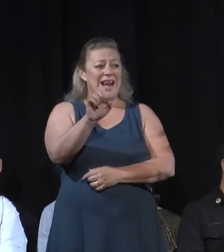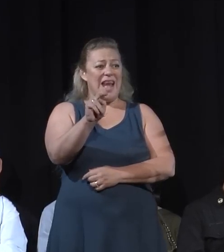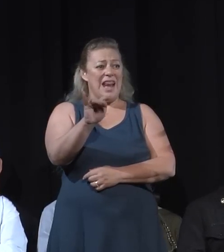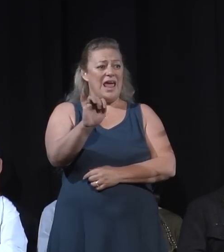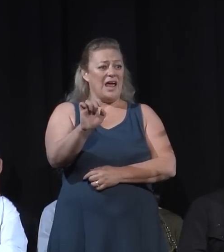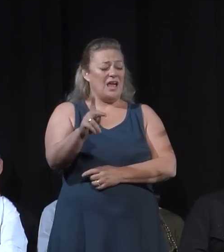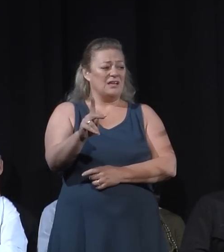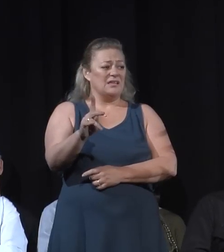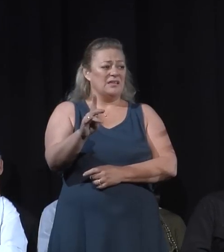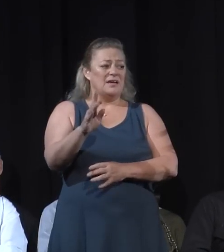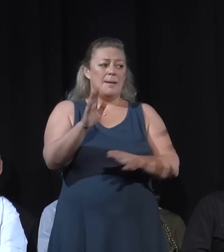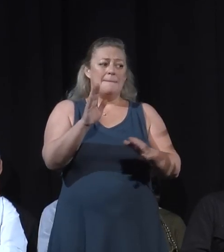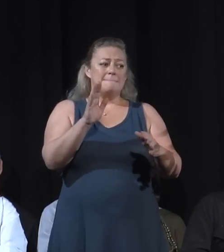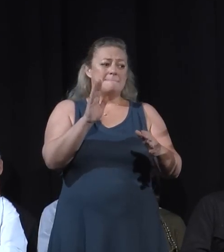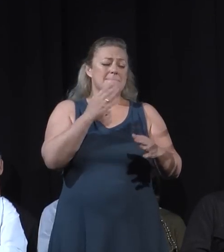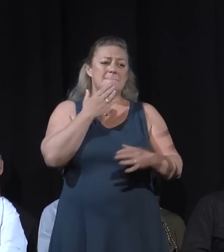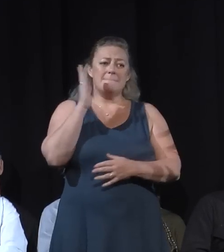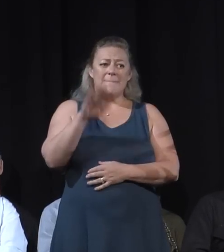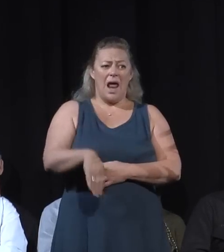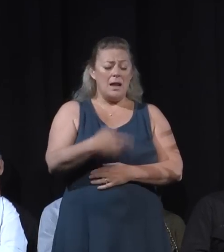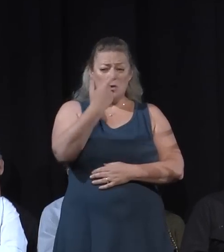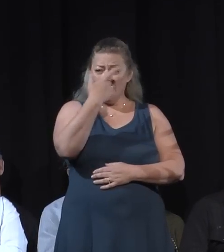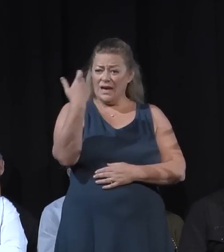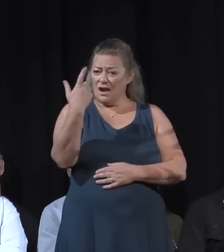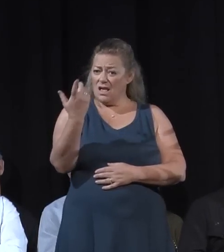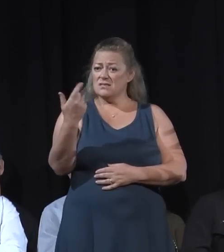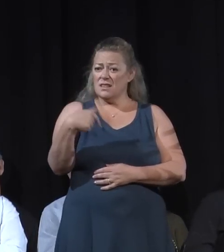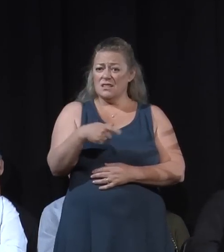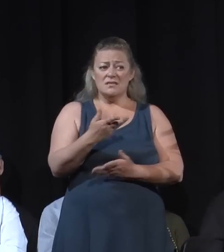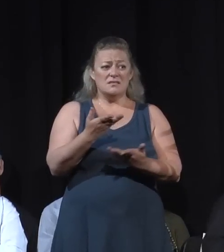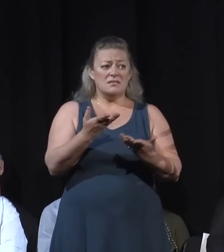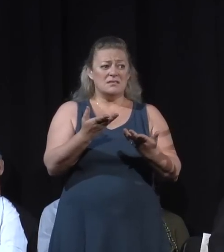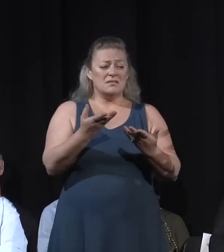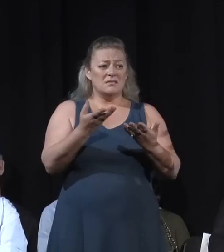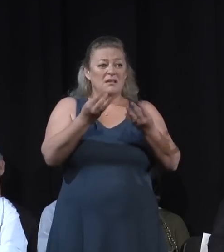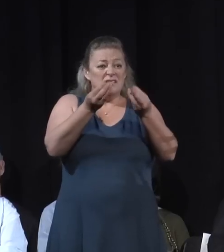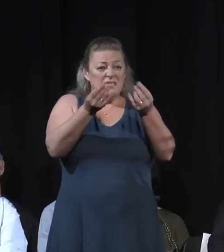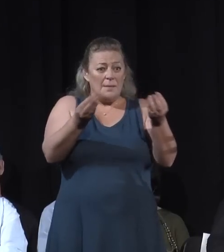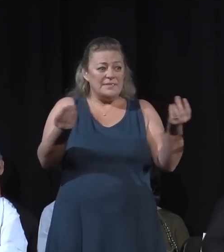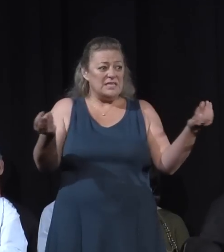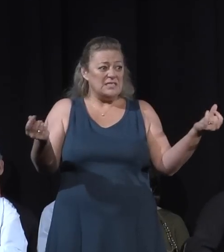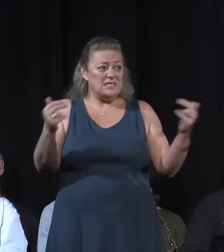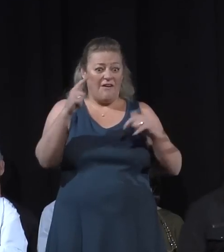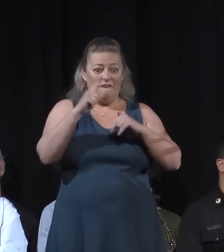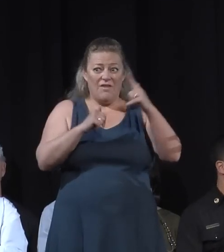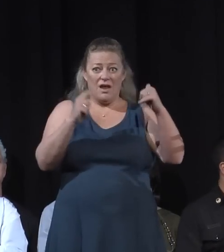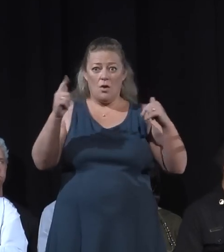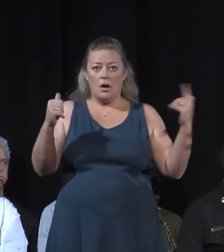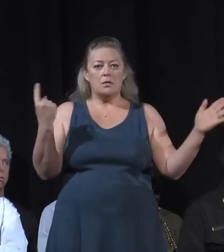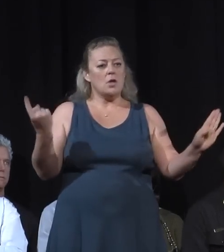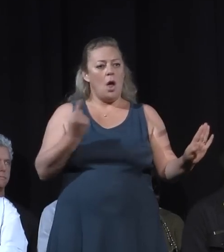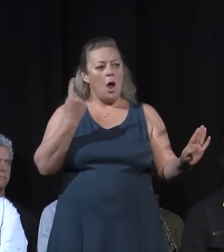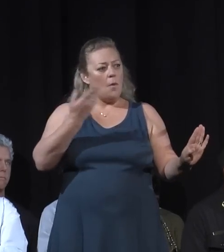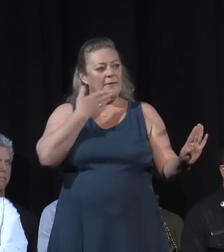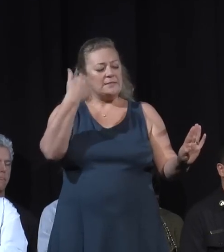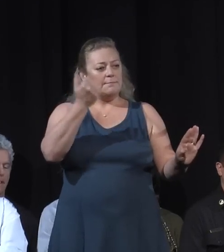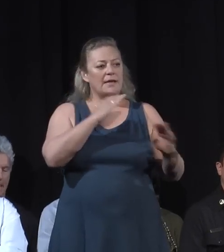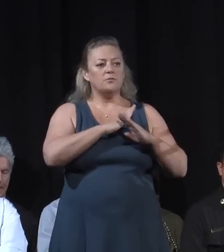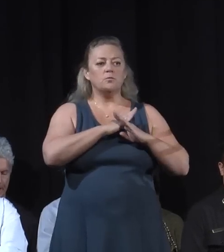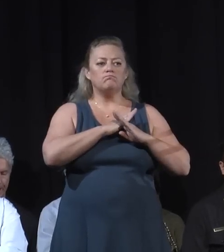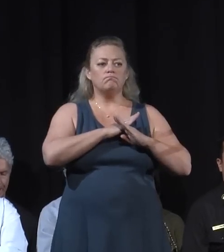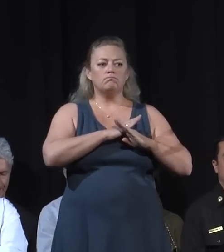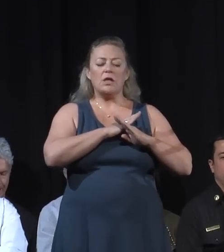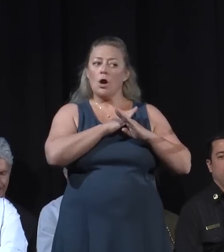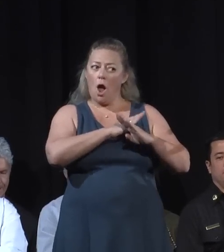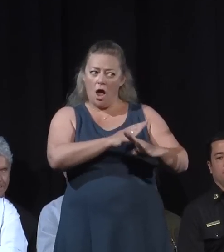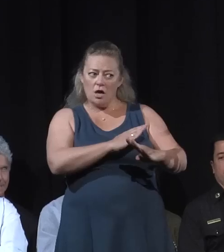concern. Because the substances in the ash vary, it's always best to be cautious and avoid any unnecessary